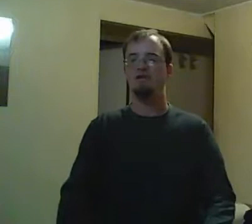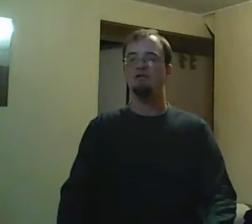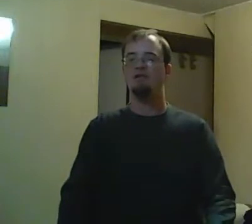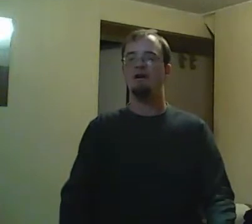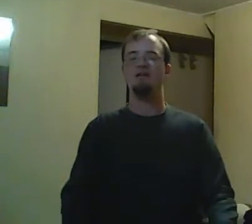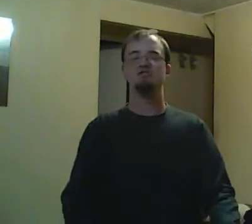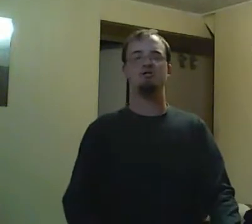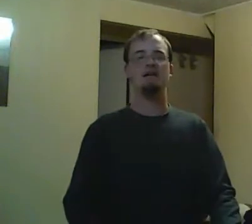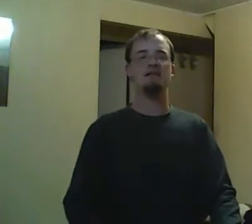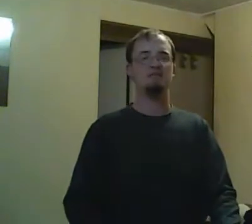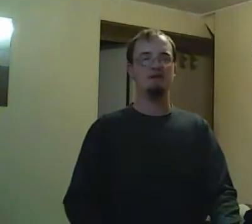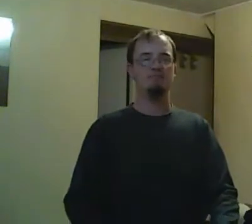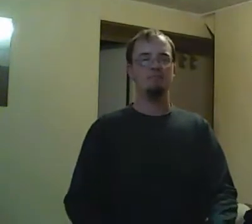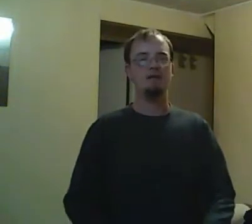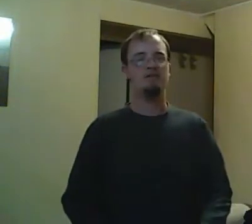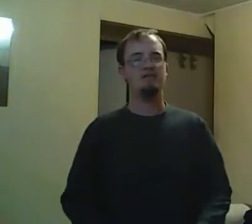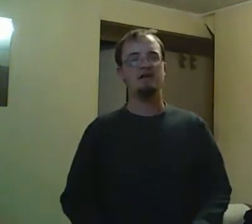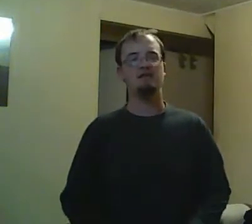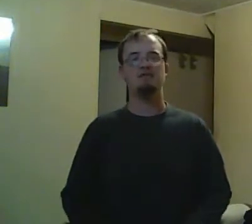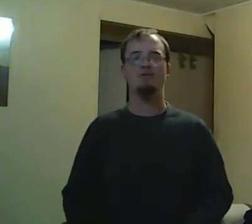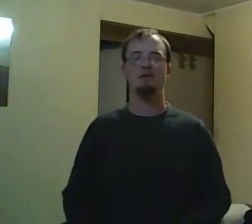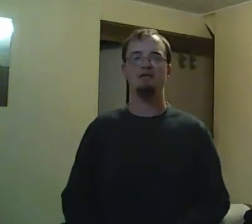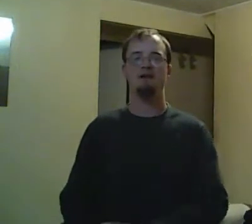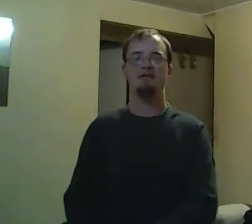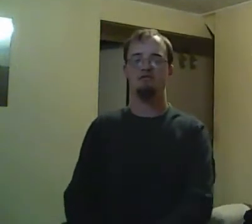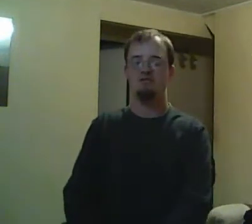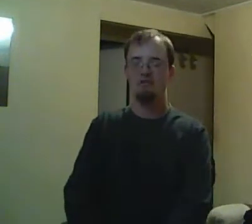move, Spinner said. And Jay said. True. You're right.